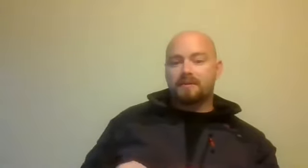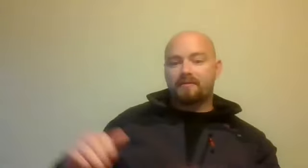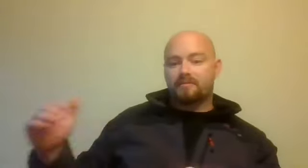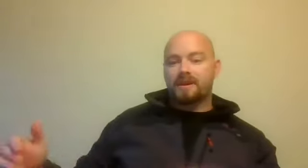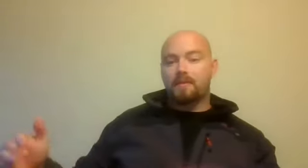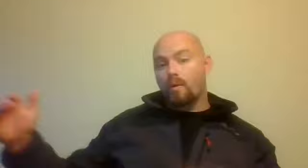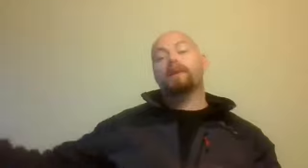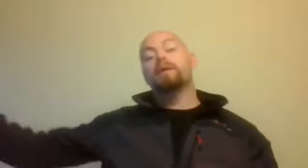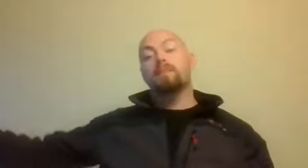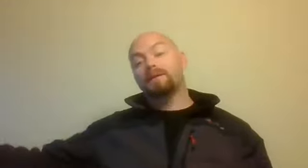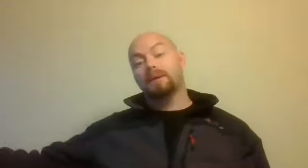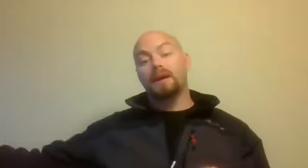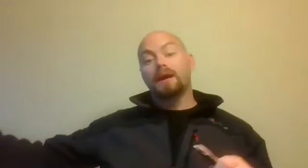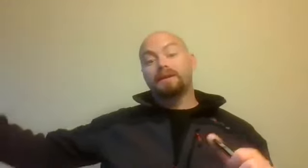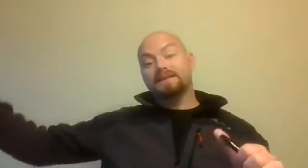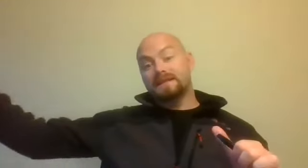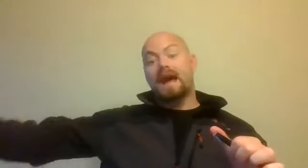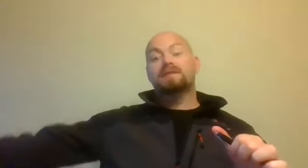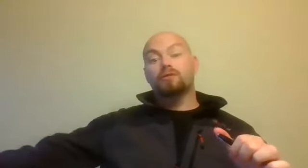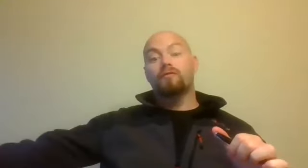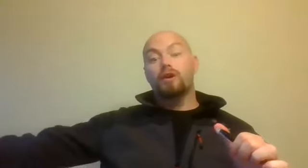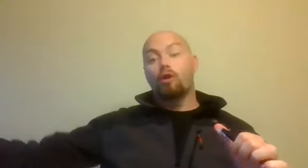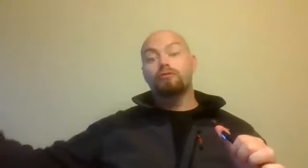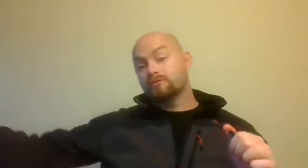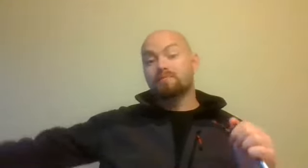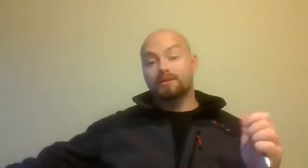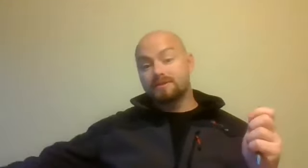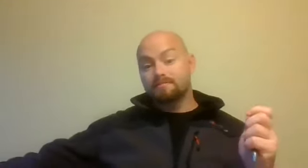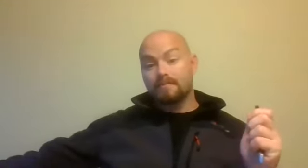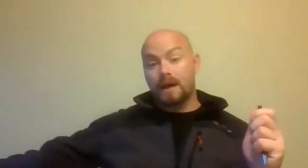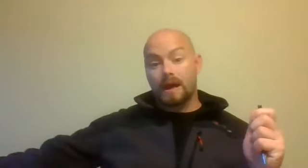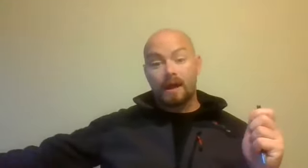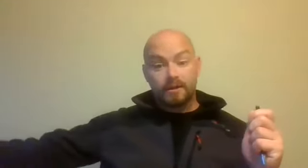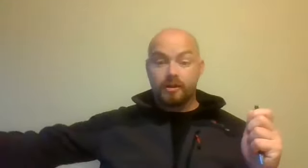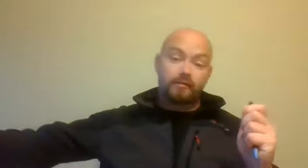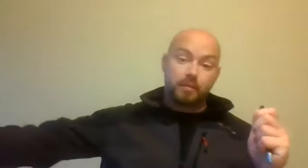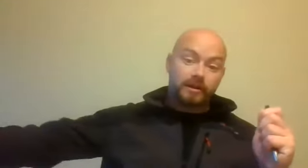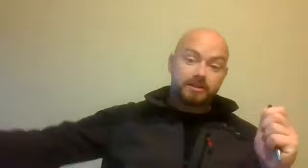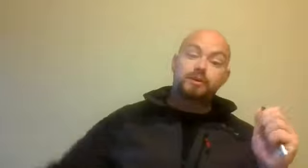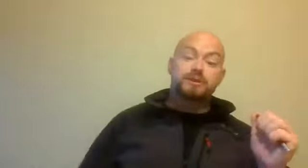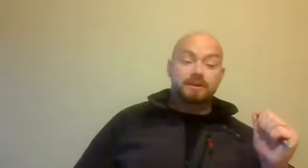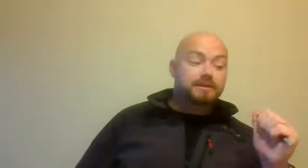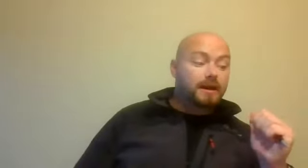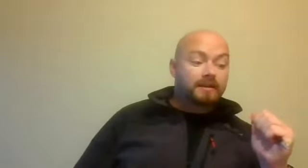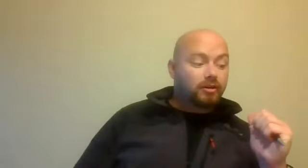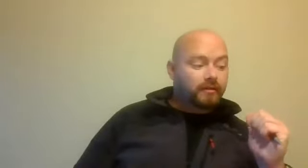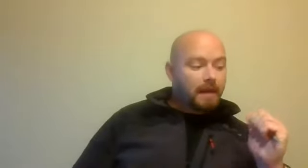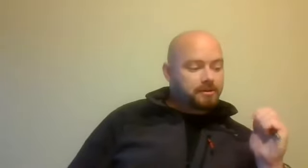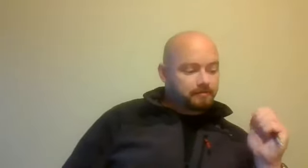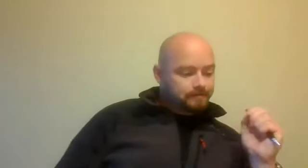plan for a pandemic when you're in a pandemic. This is disaster recovery or risk response. You're now responding to an incident that's already happened to you.